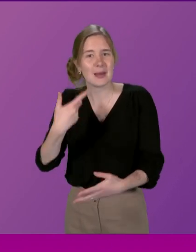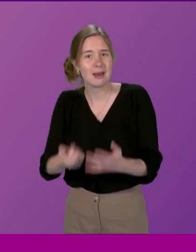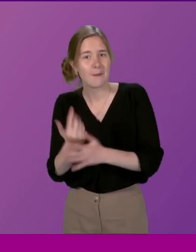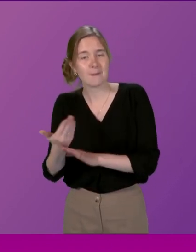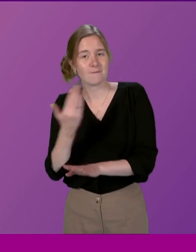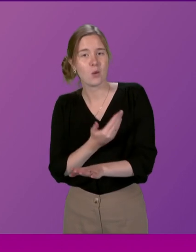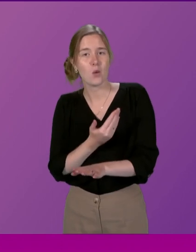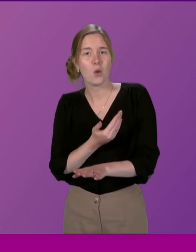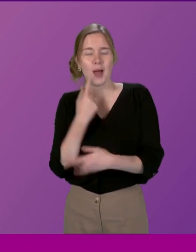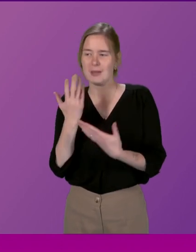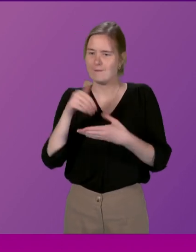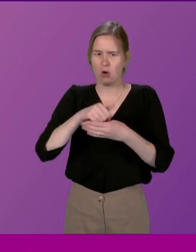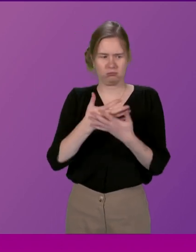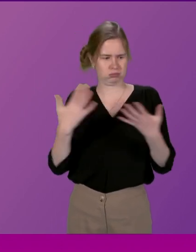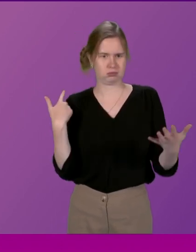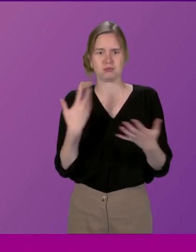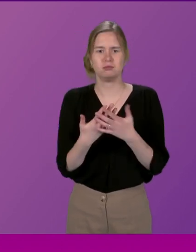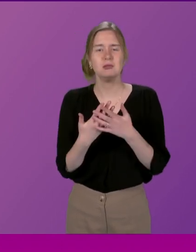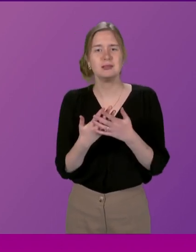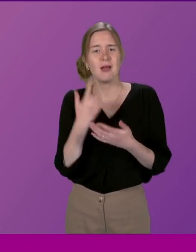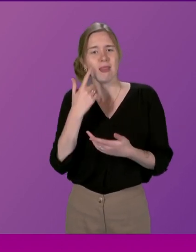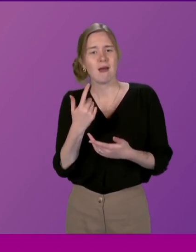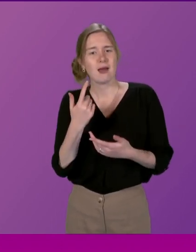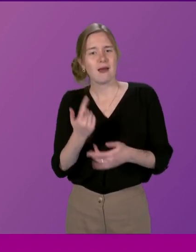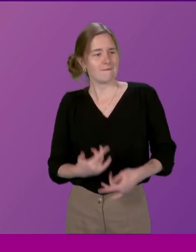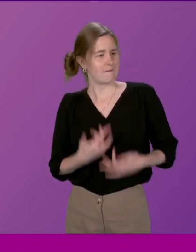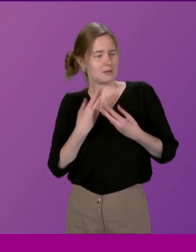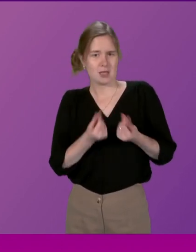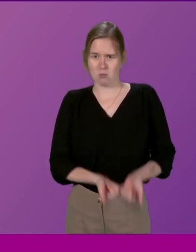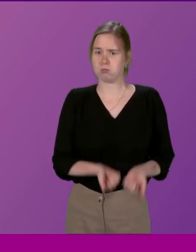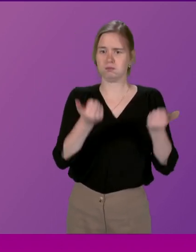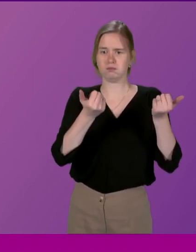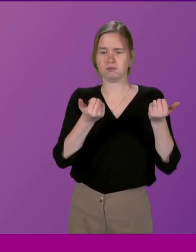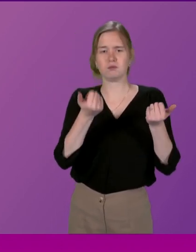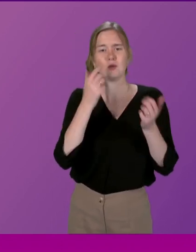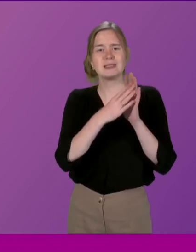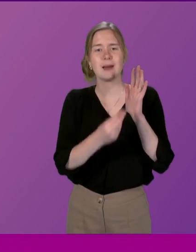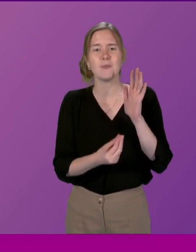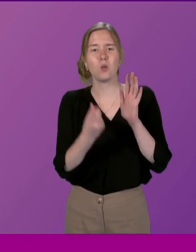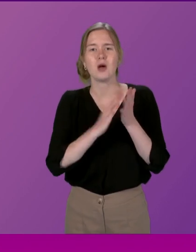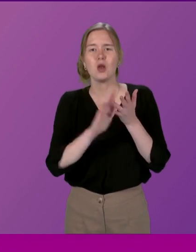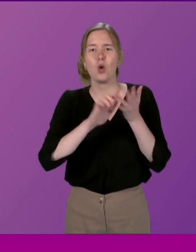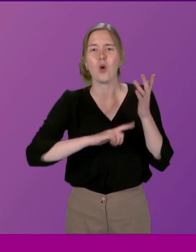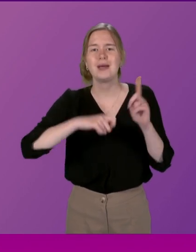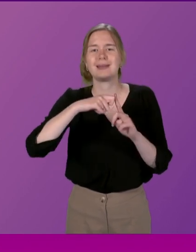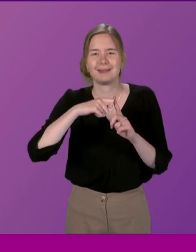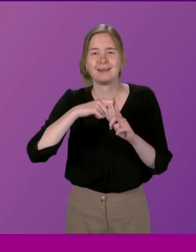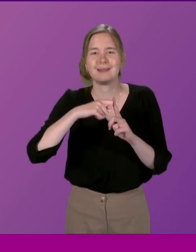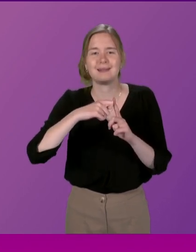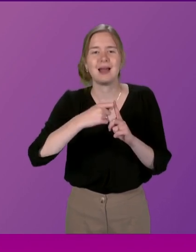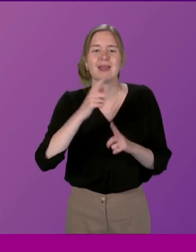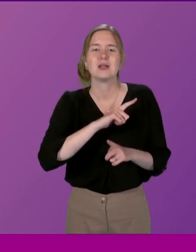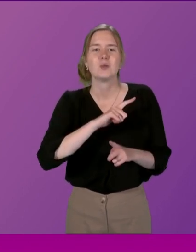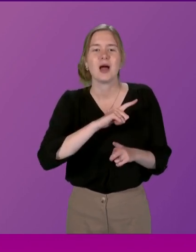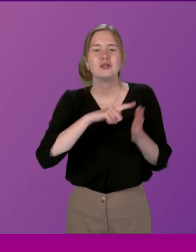past I've taken part in a number of these and I have to say I felt some were very good for example one was in Hoyke and I think that was mainly while Trisha